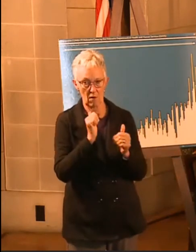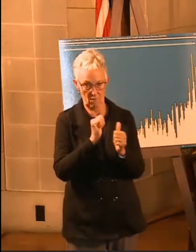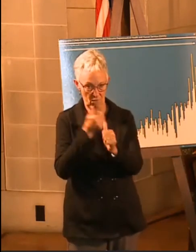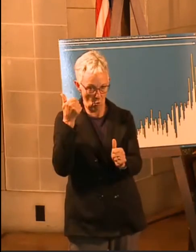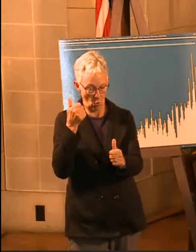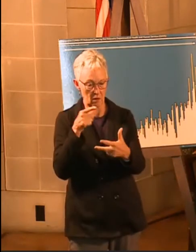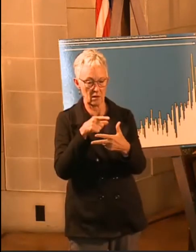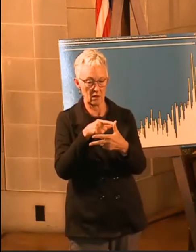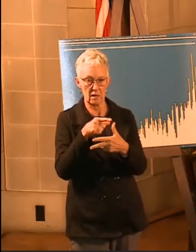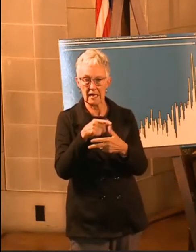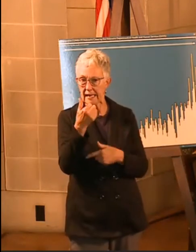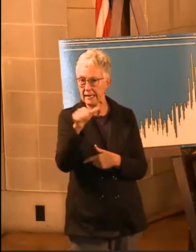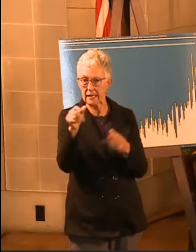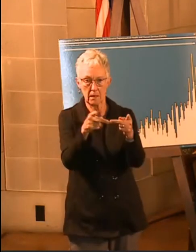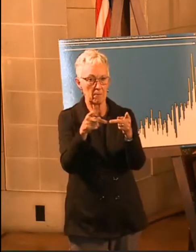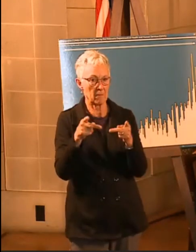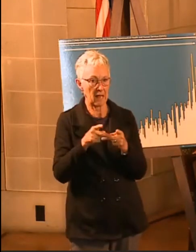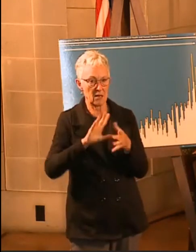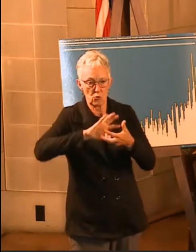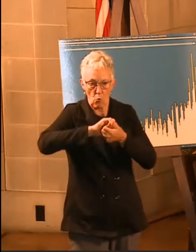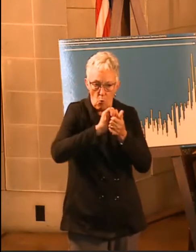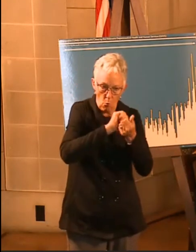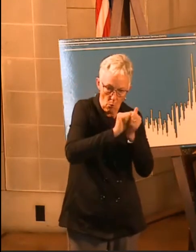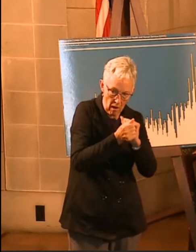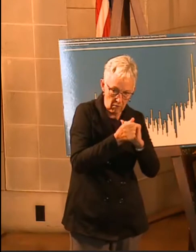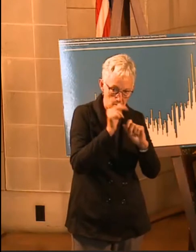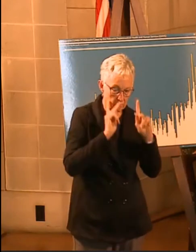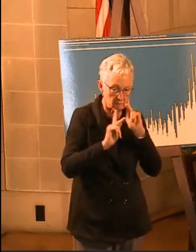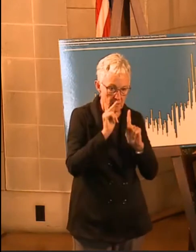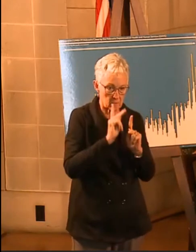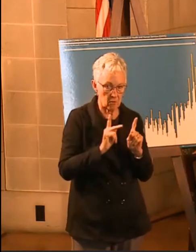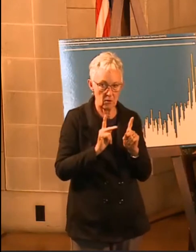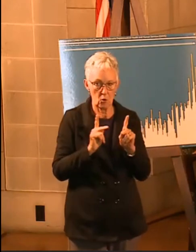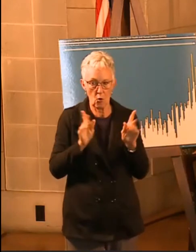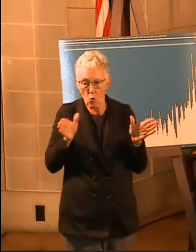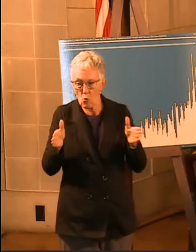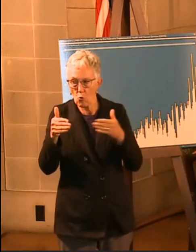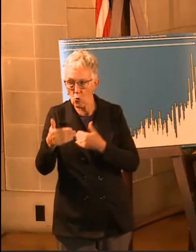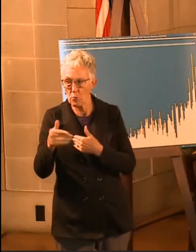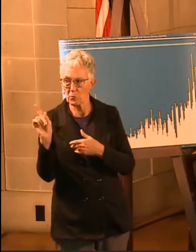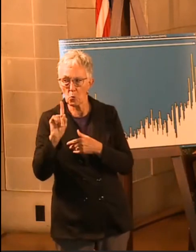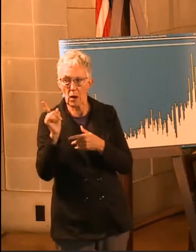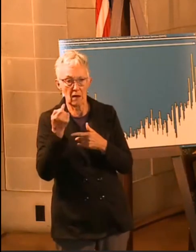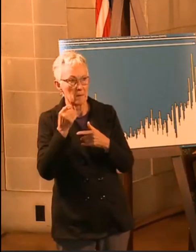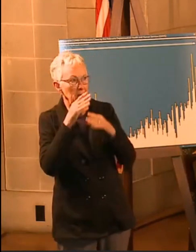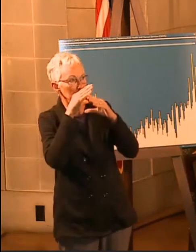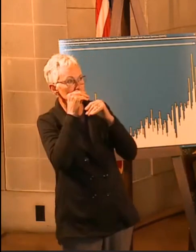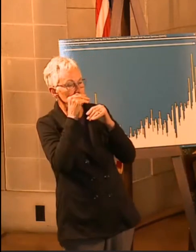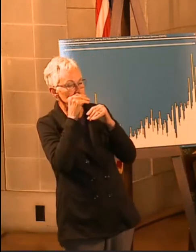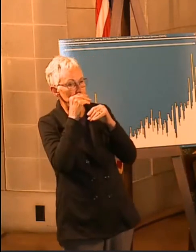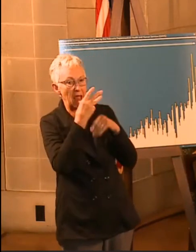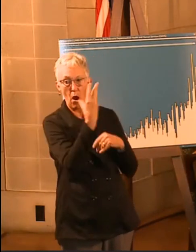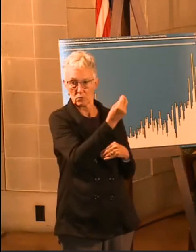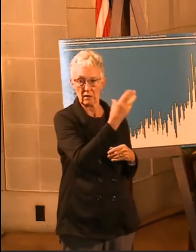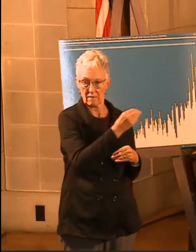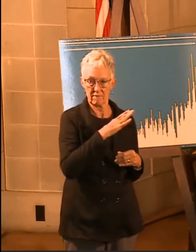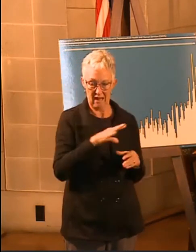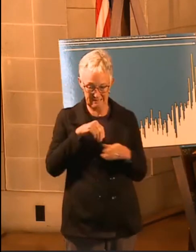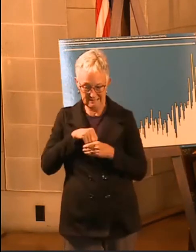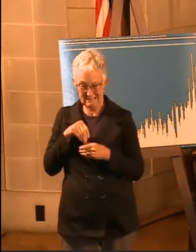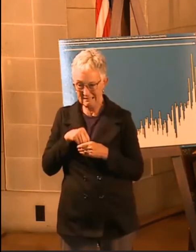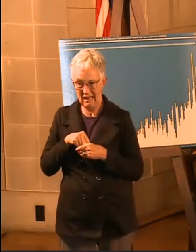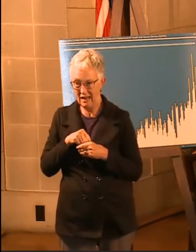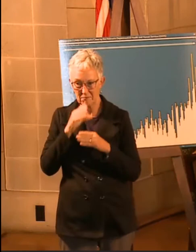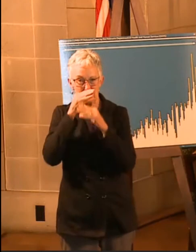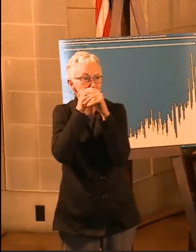places, confined spaces, and close contact because that's what gives the virus the opportunity to spread is